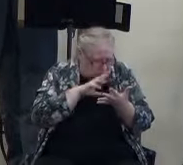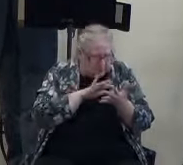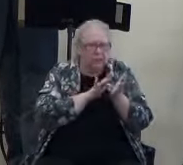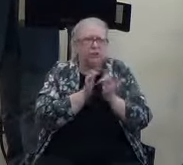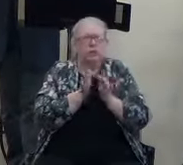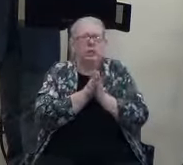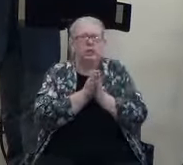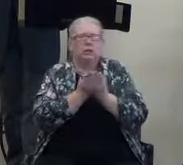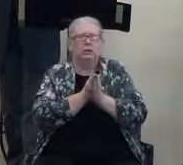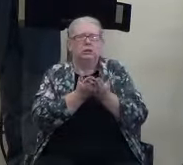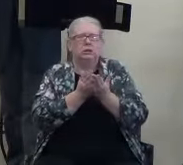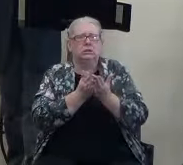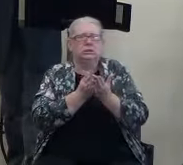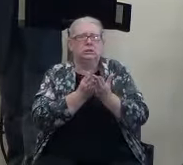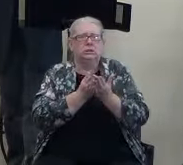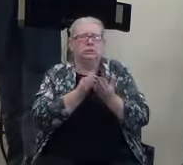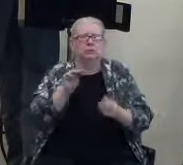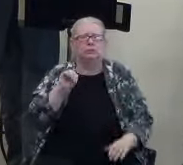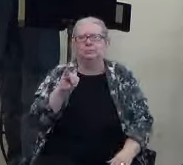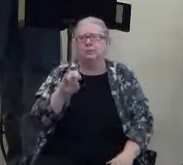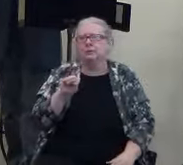eating dinner. That's all we talk about is church.